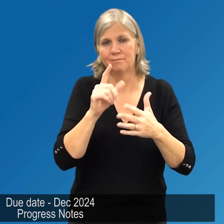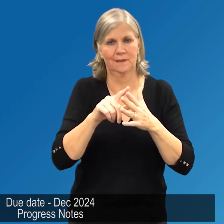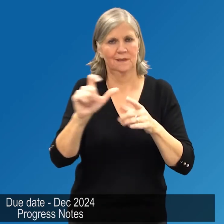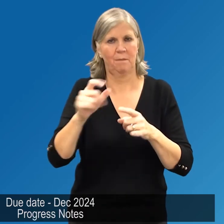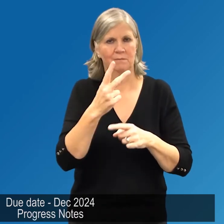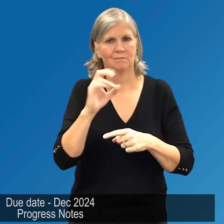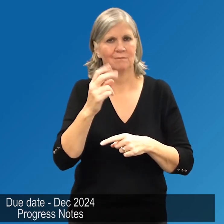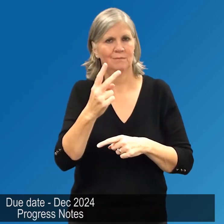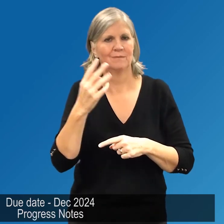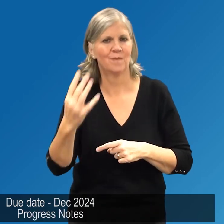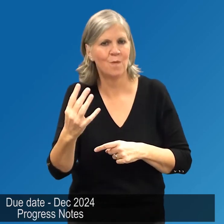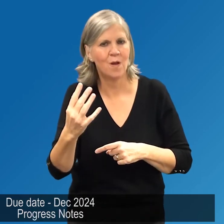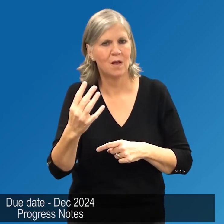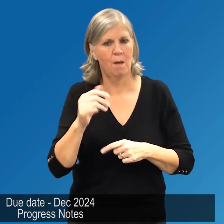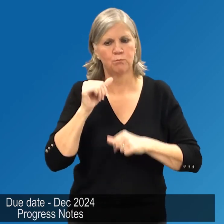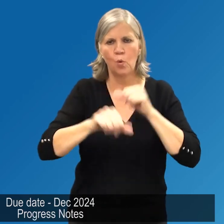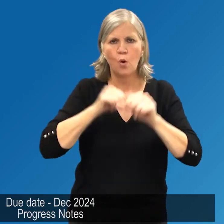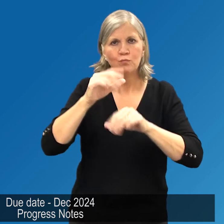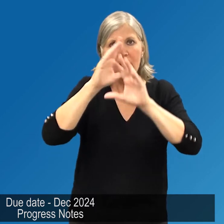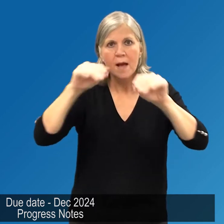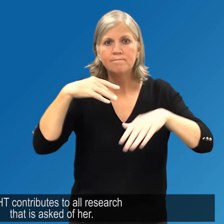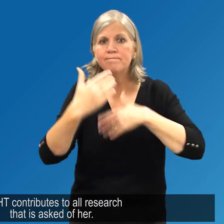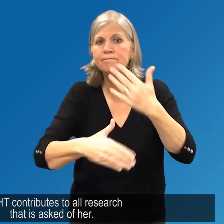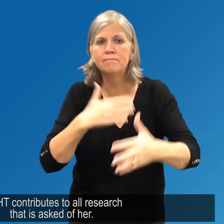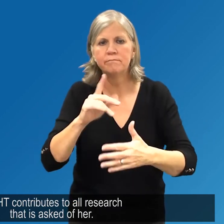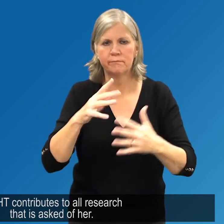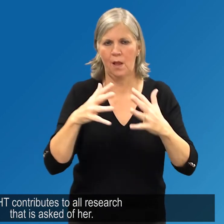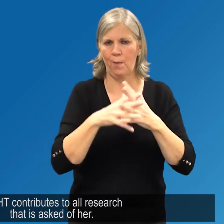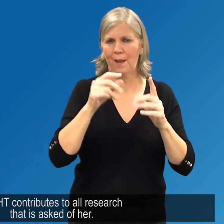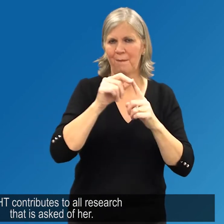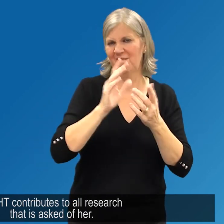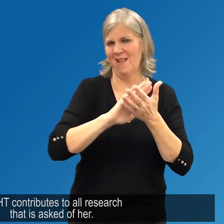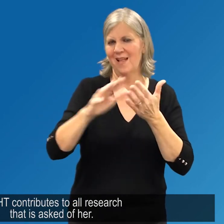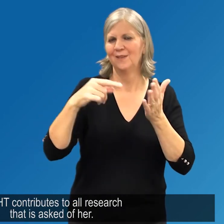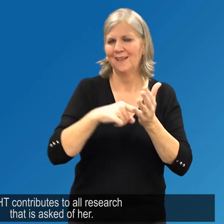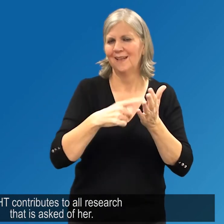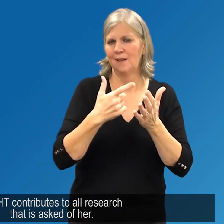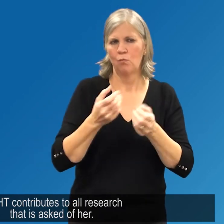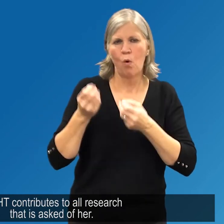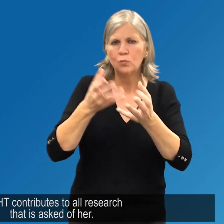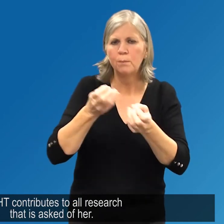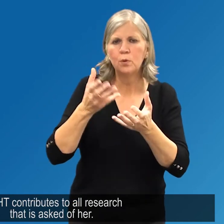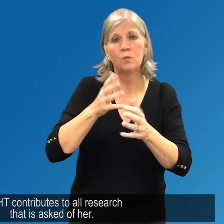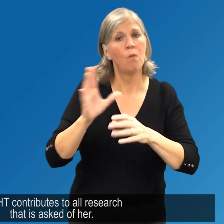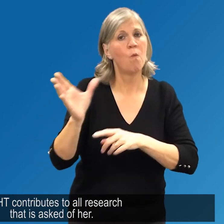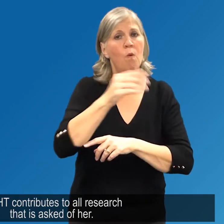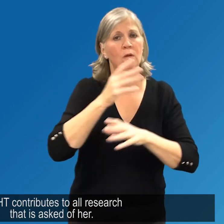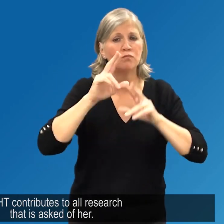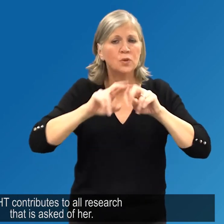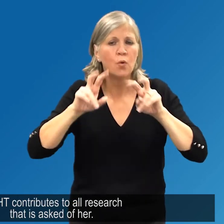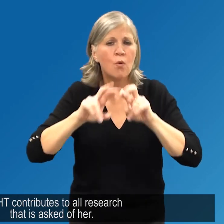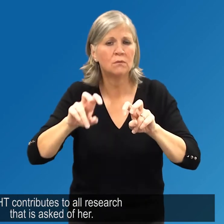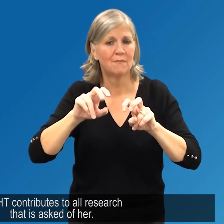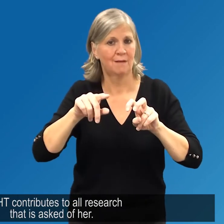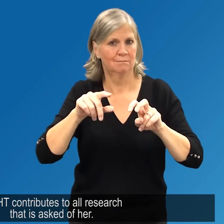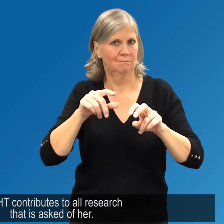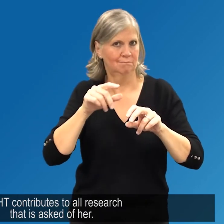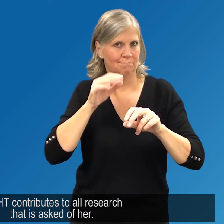DUE DATE DECEMBER 2024. Progress Notes. WPHT contributes to all